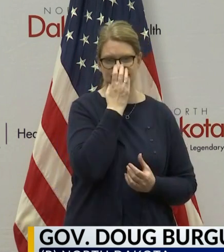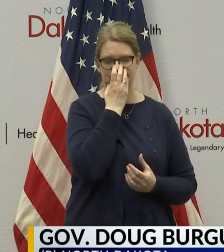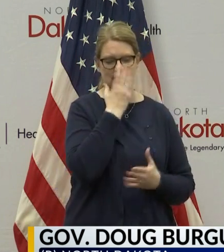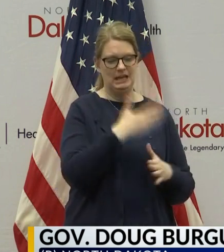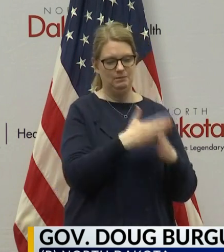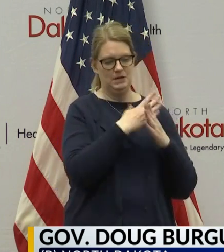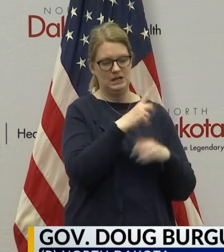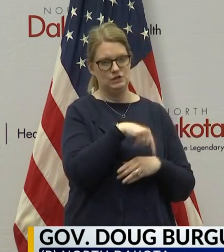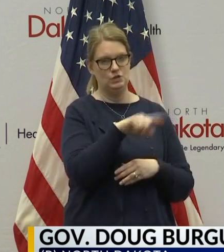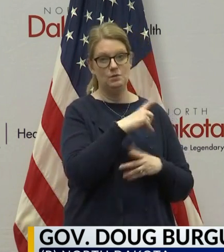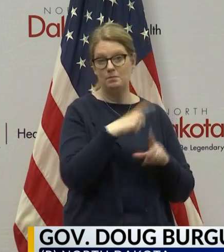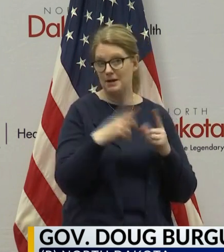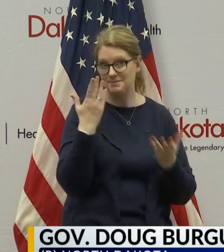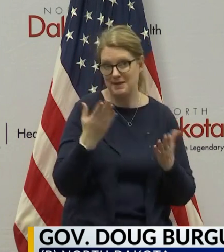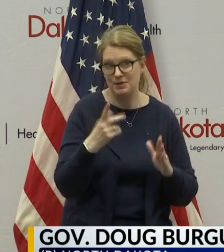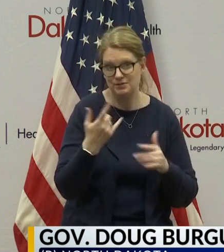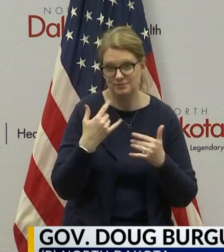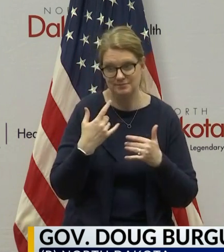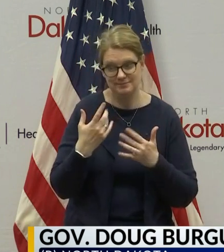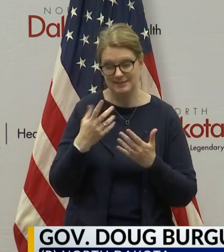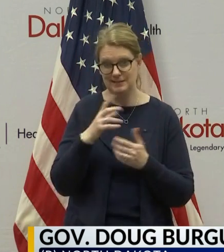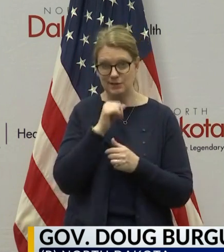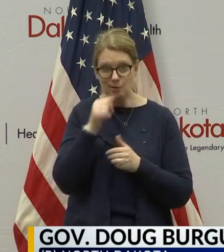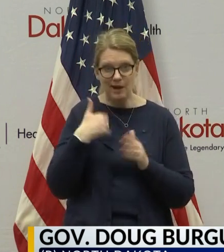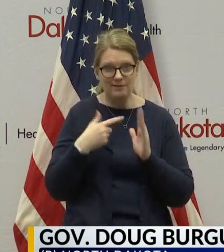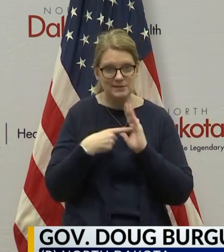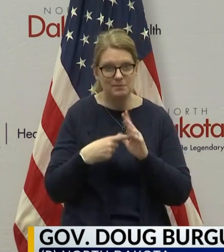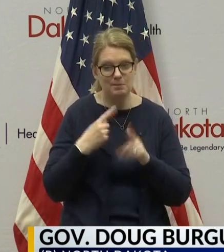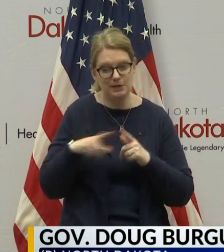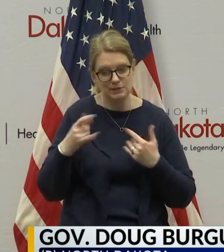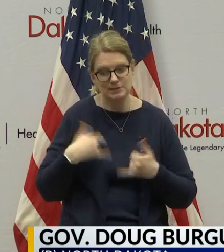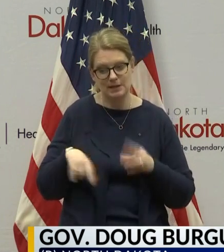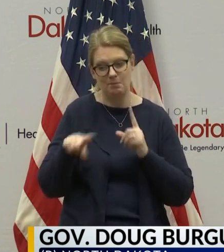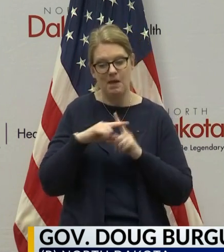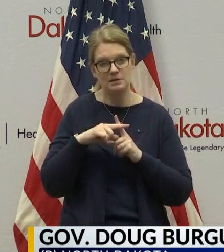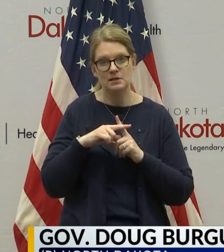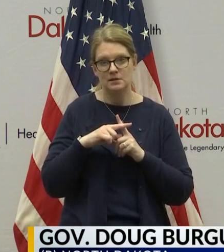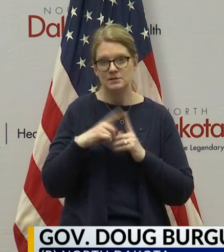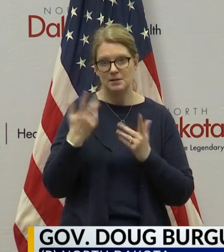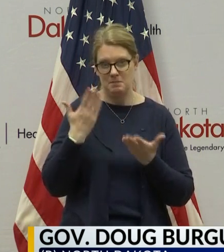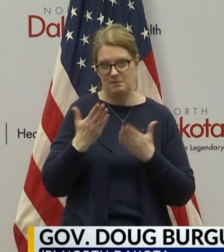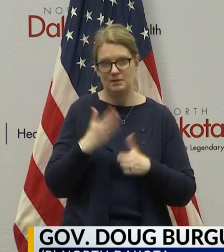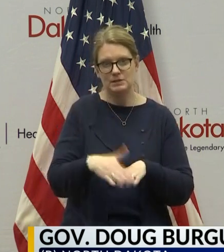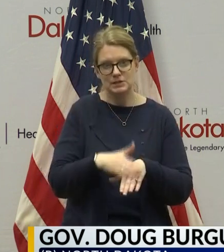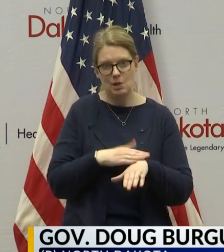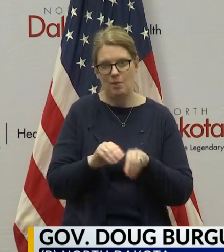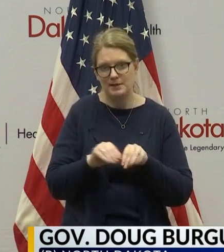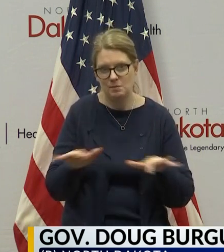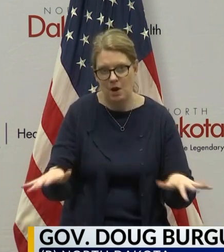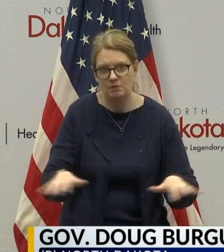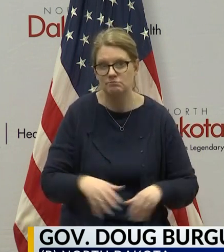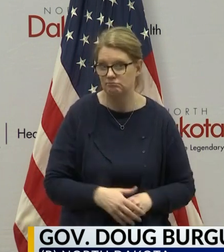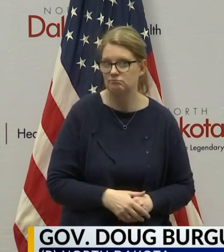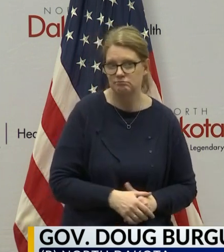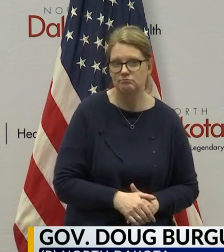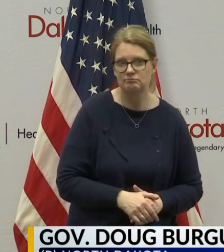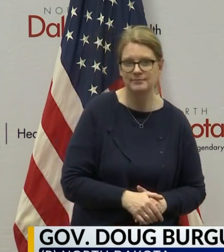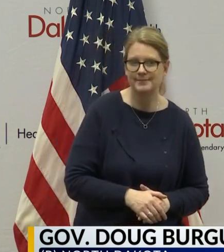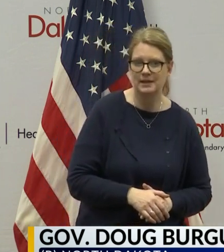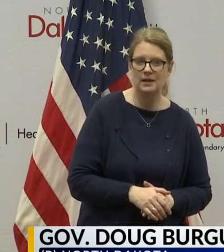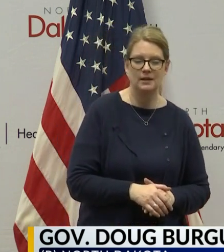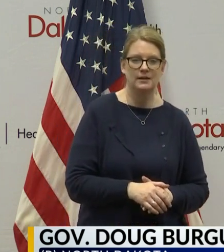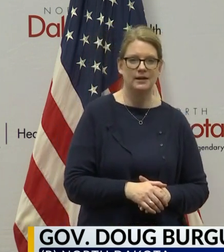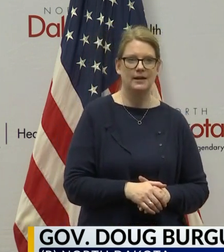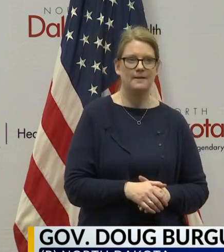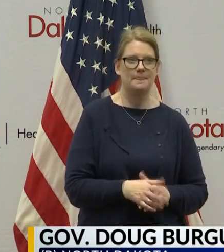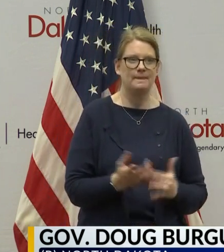but you may be asymptomatic. It would stop you from spreading. So masks are another tool. But we – you know,